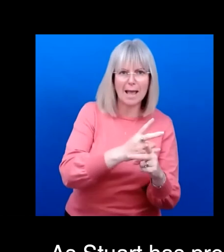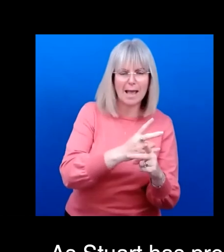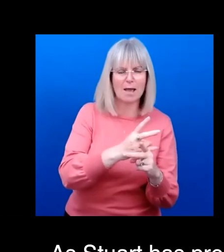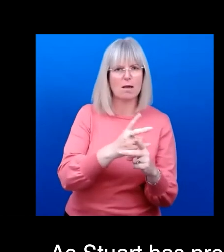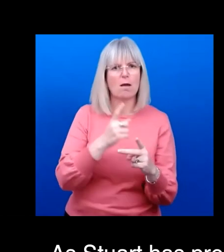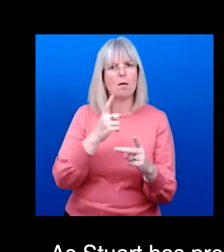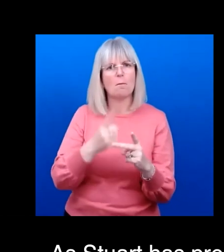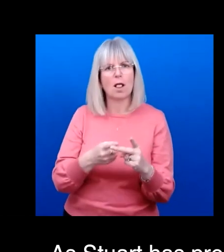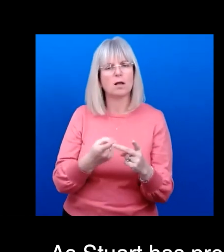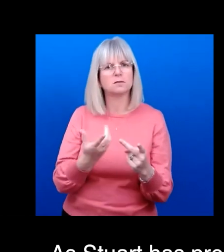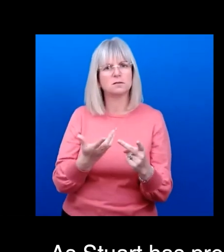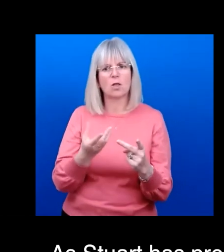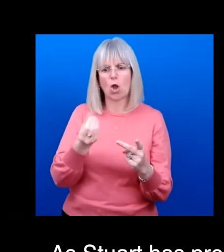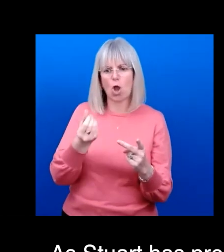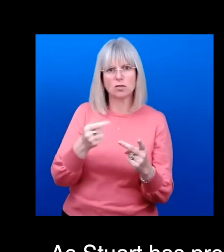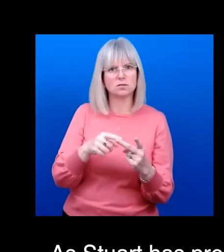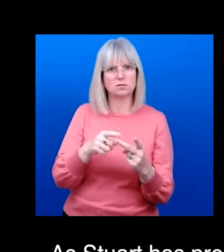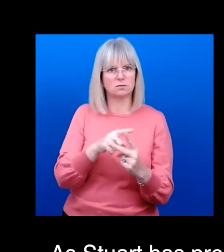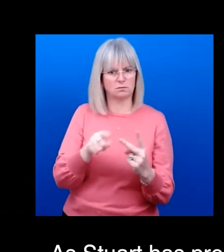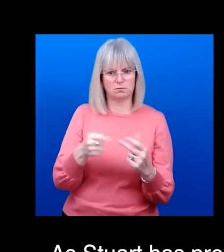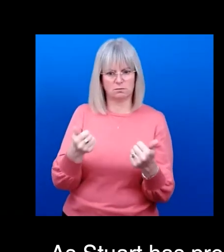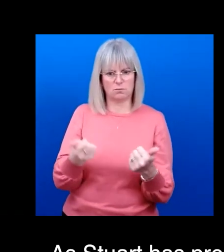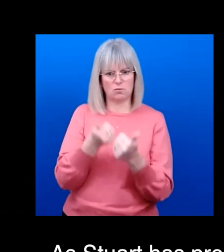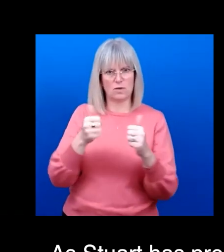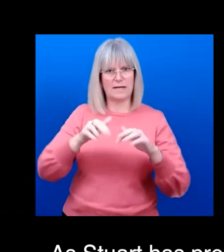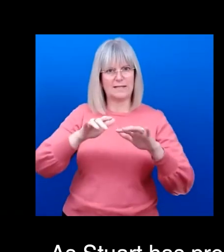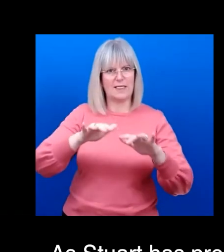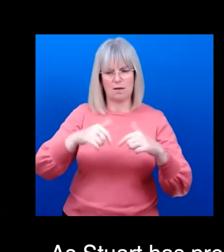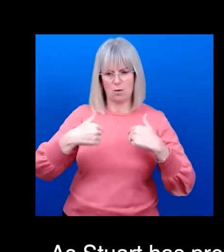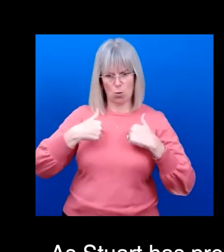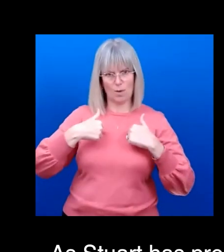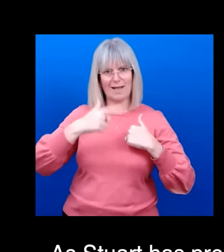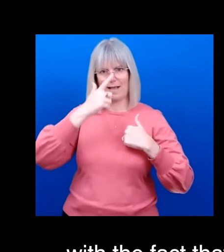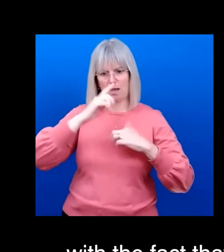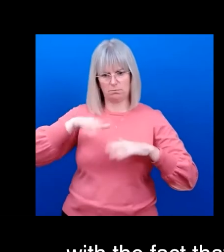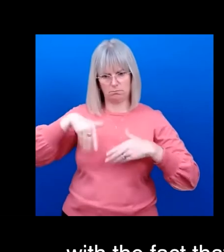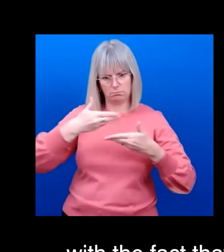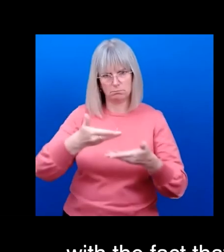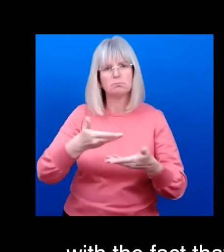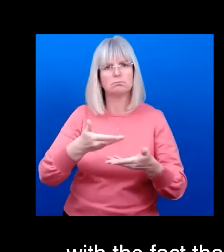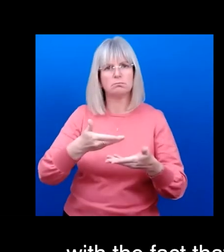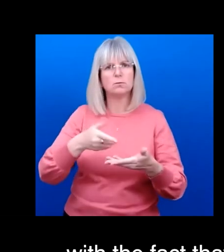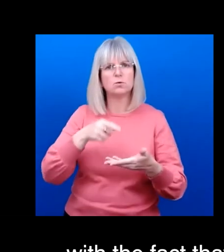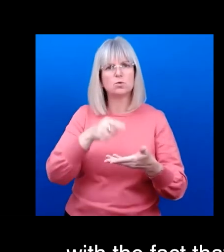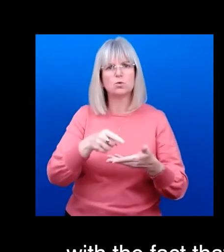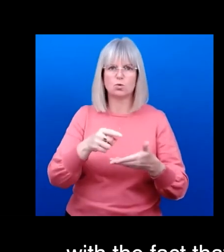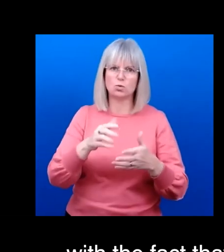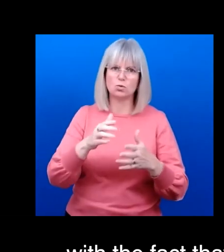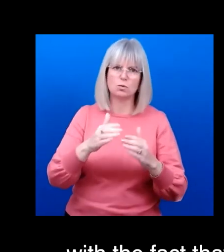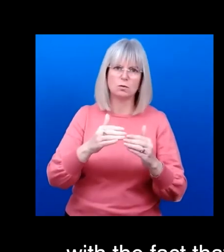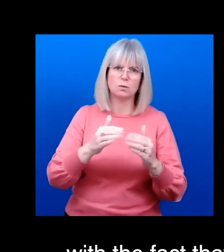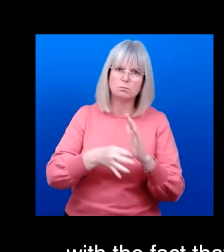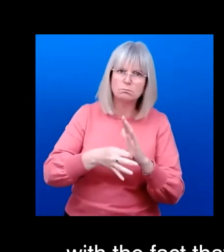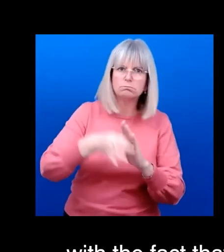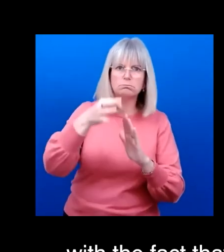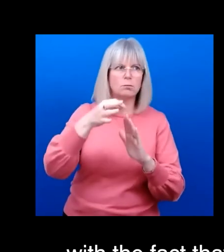Alakos eye care sector is well positioned to contribute to the advancement of universal health coverage